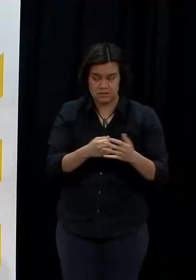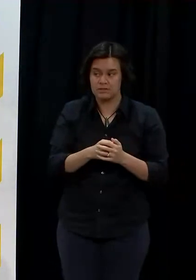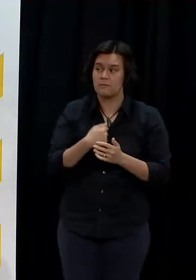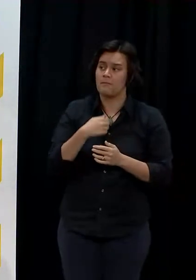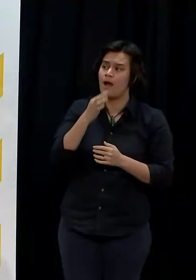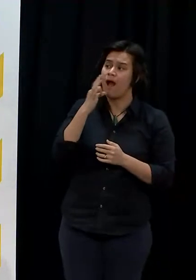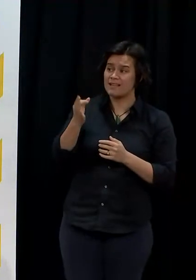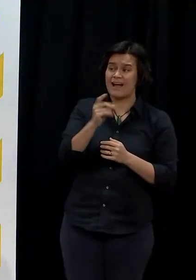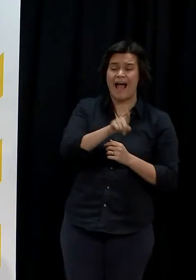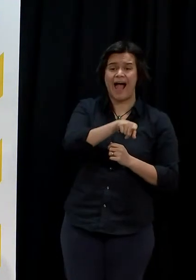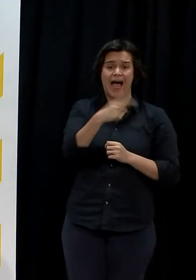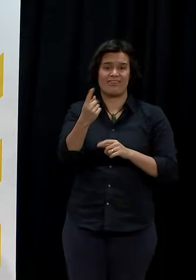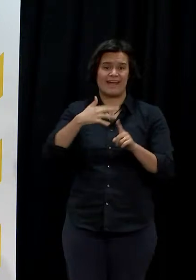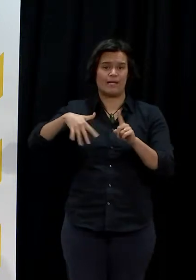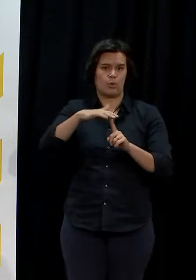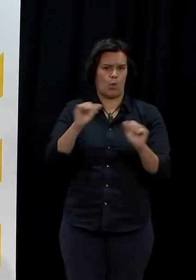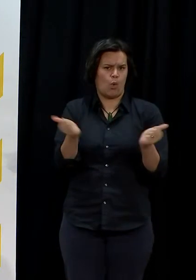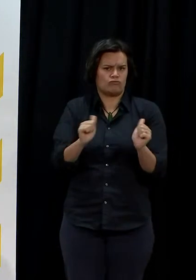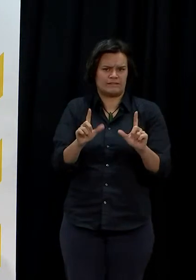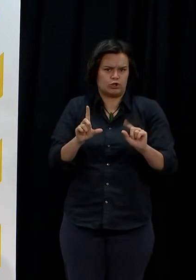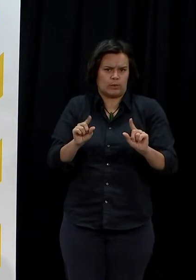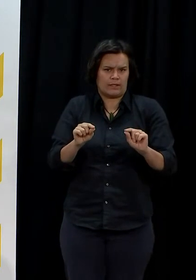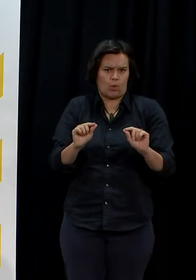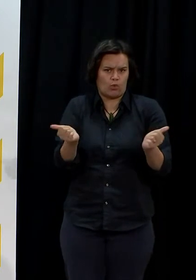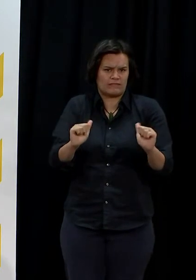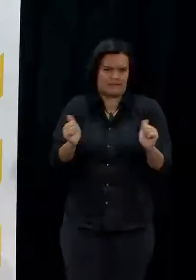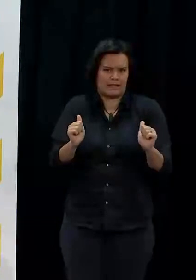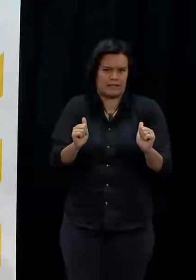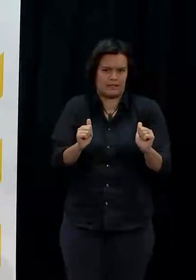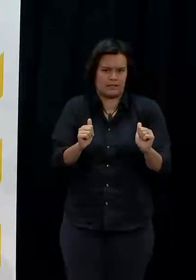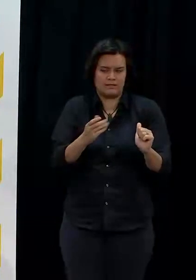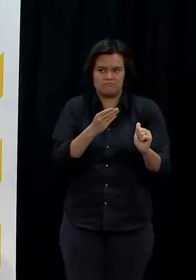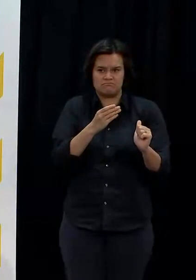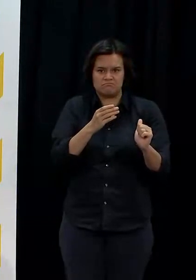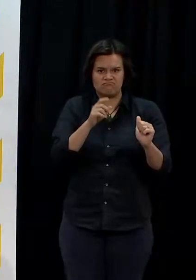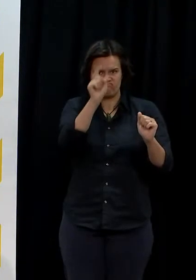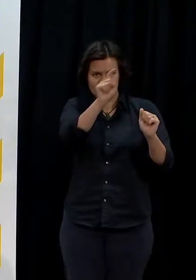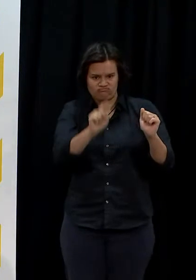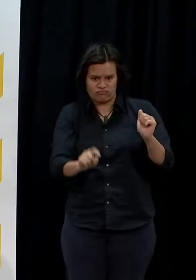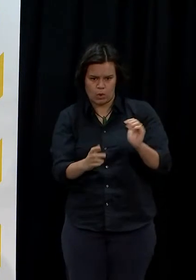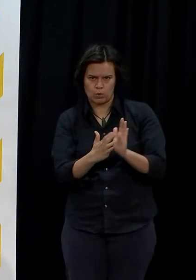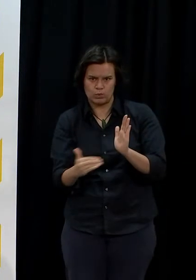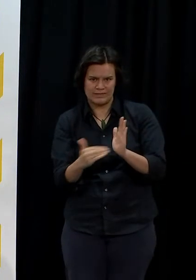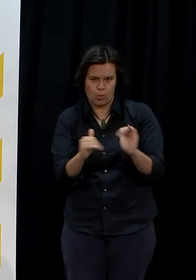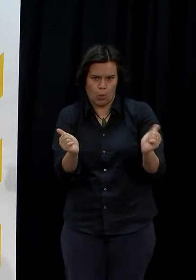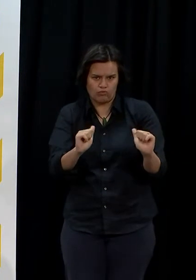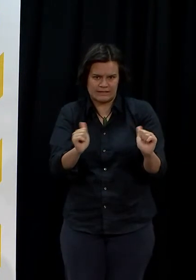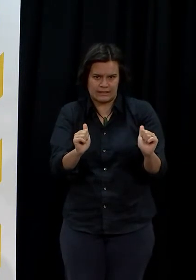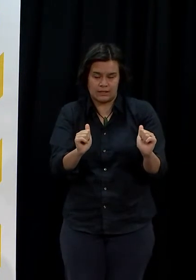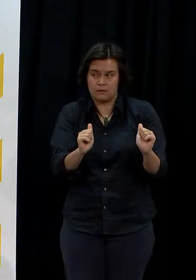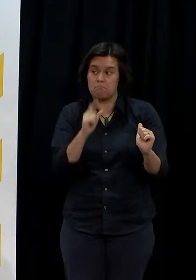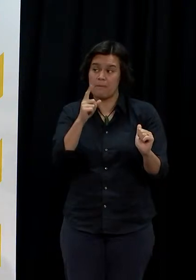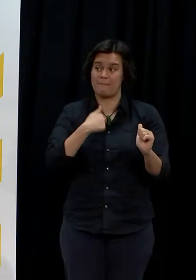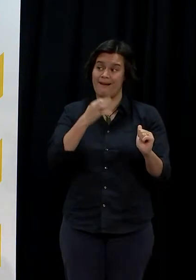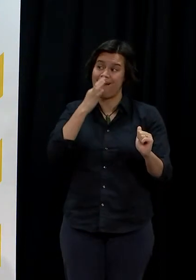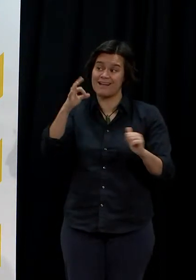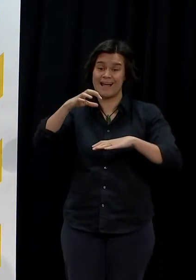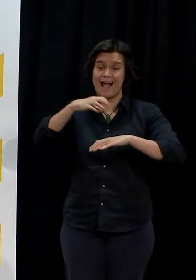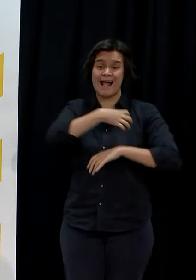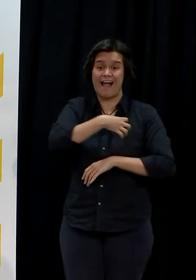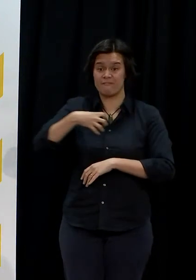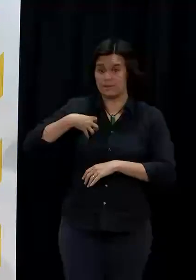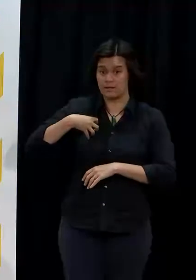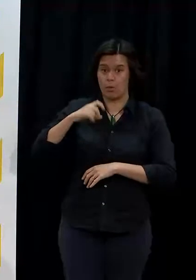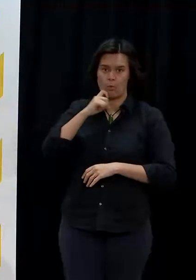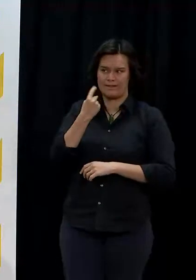are doing that in Northland too. Is there going to be a national approach in terms